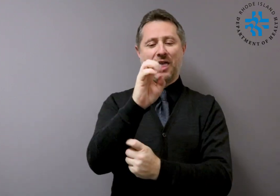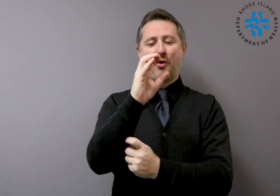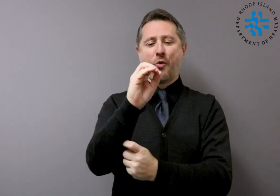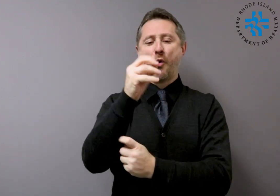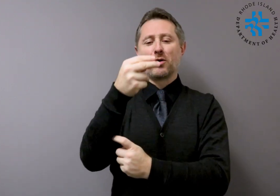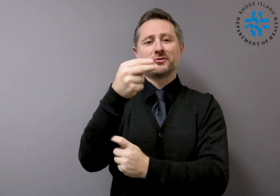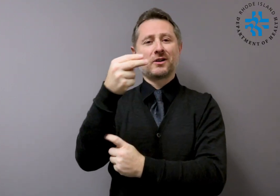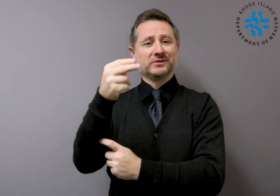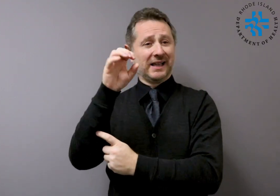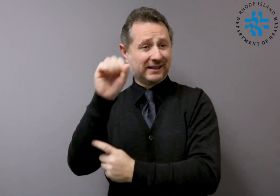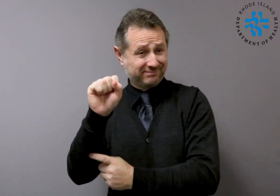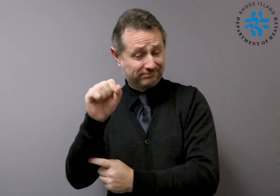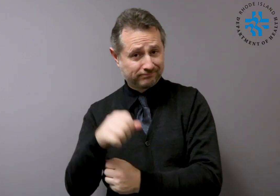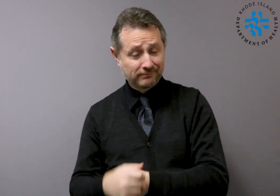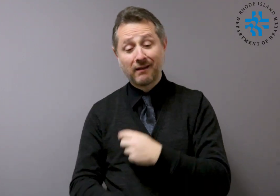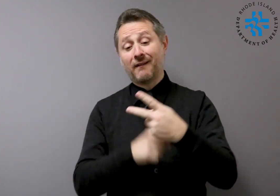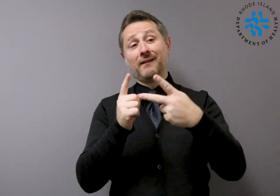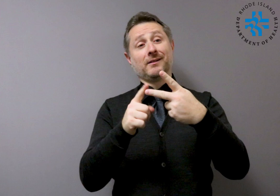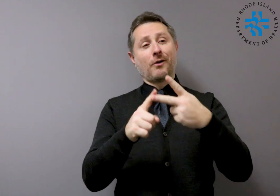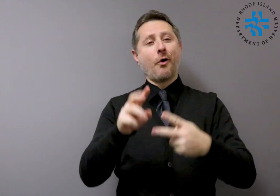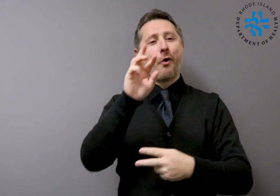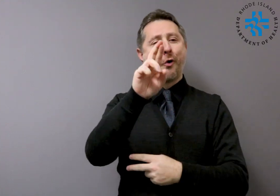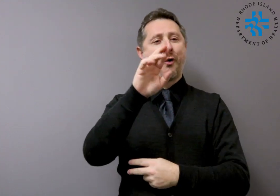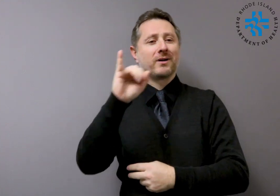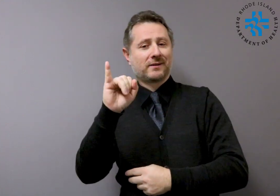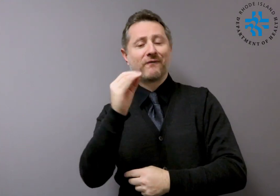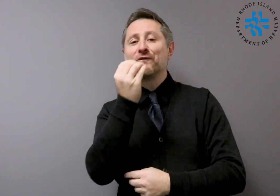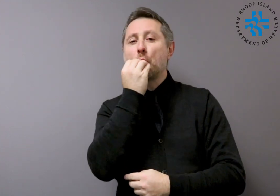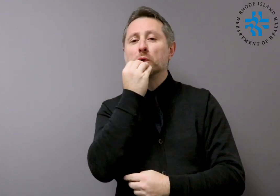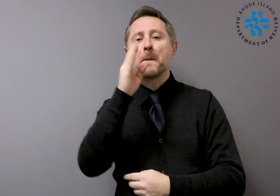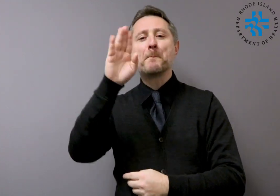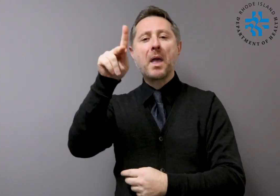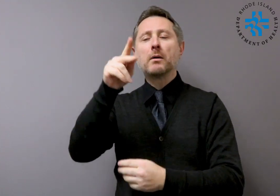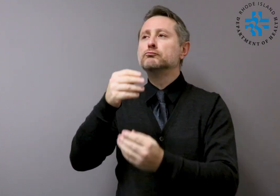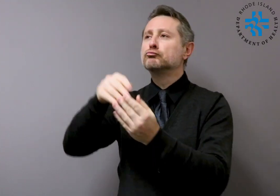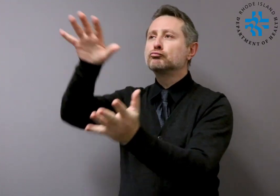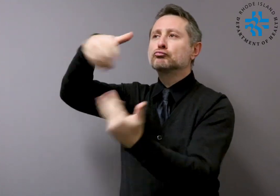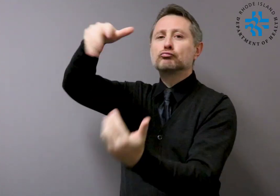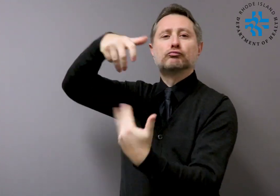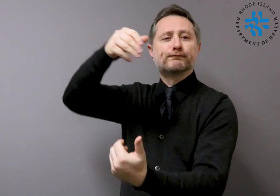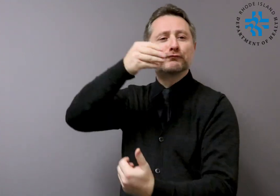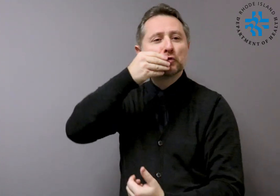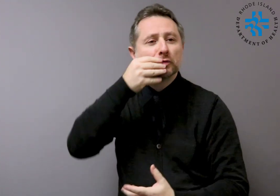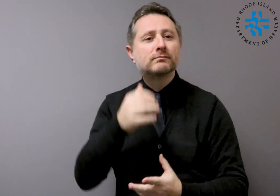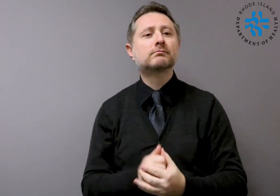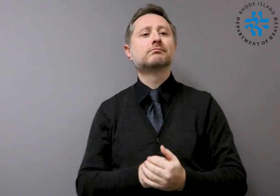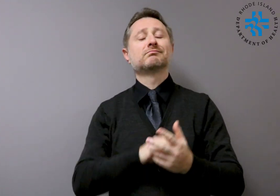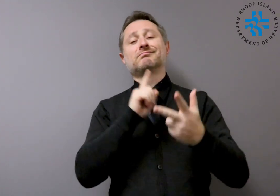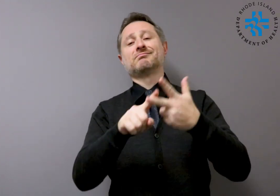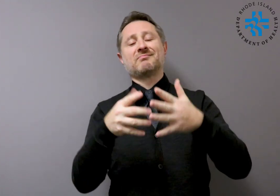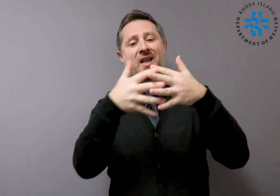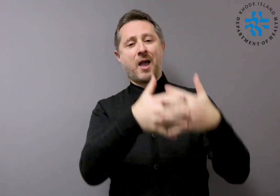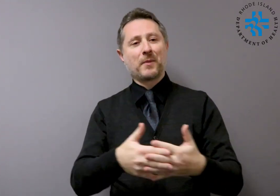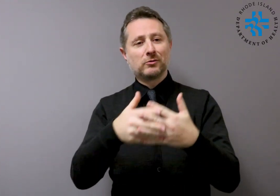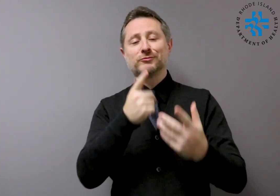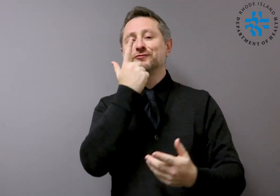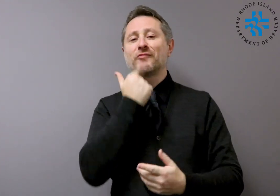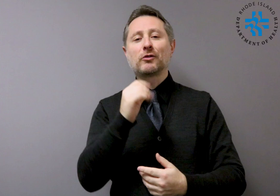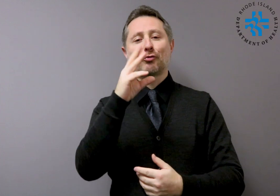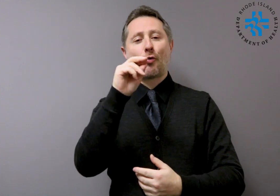Rhode Island Food Bank, American Red Cross, Rhode Island's voluntary organizations active in disasters. In addition to